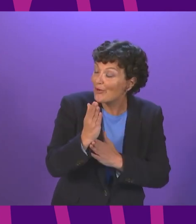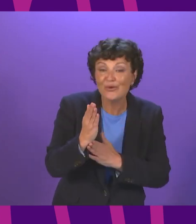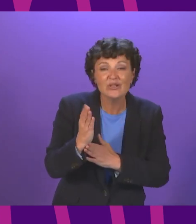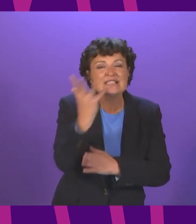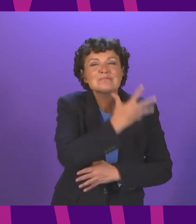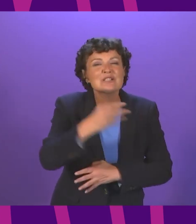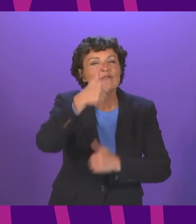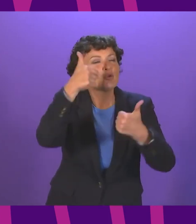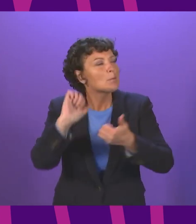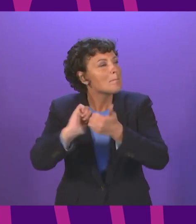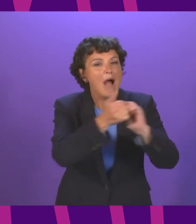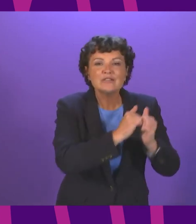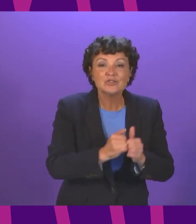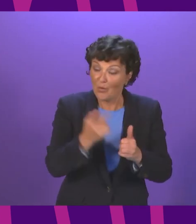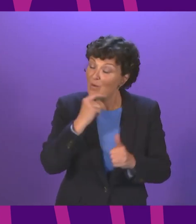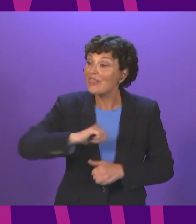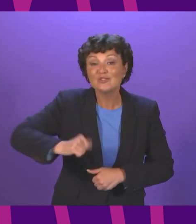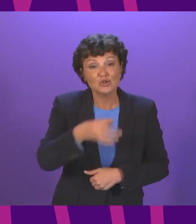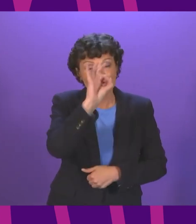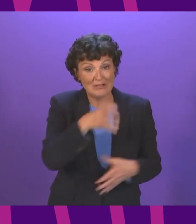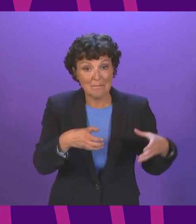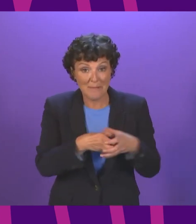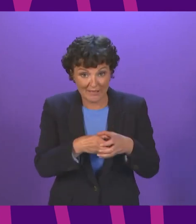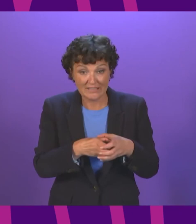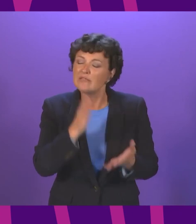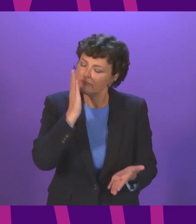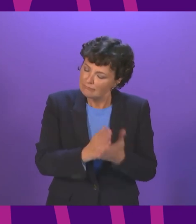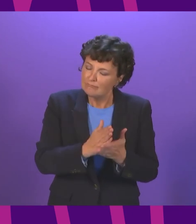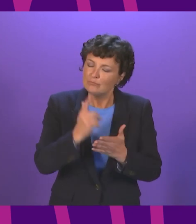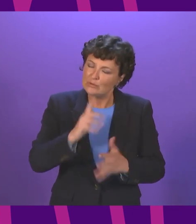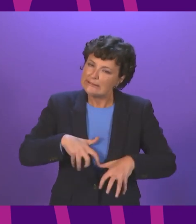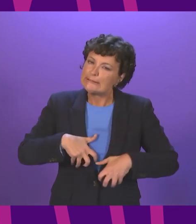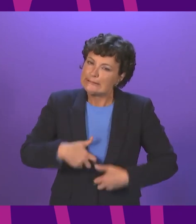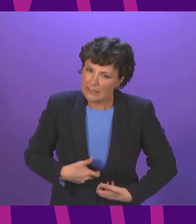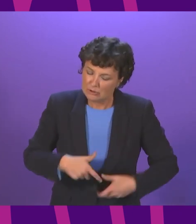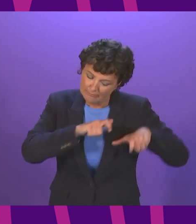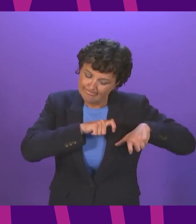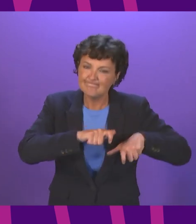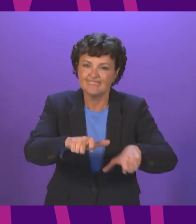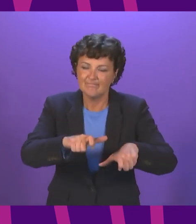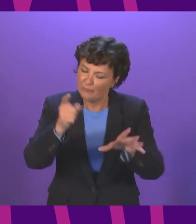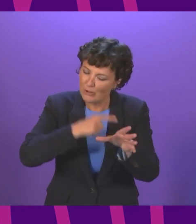that we have constructed with the Scottish Green Party and which we are determined to sustain for the years to come.